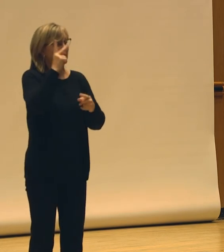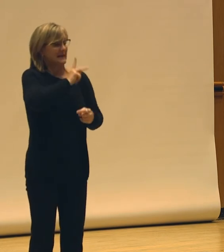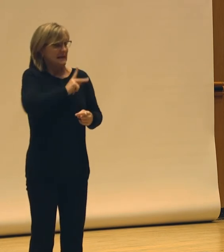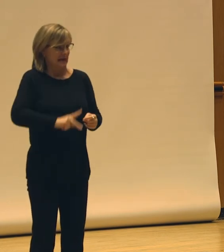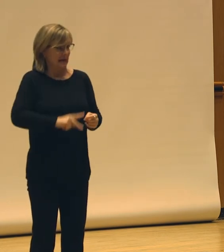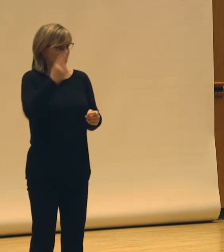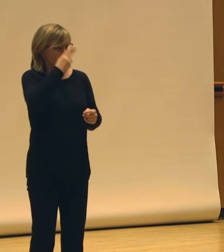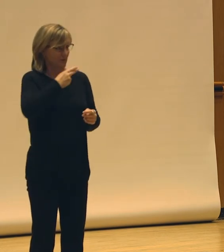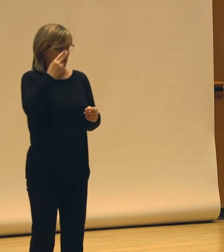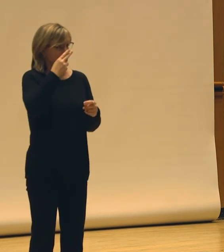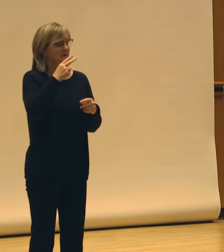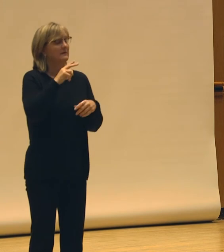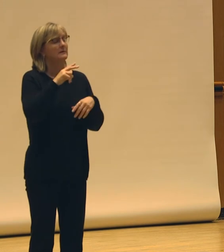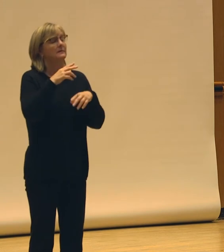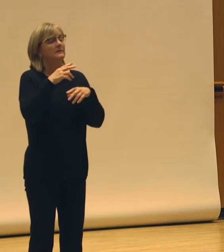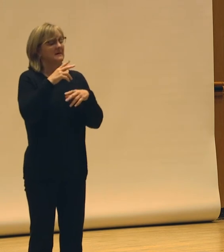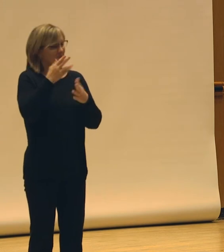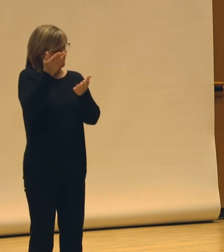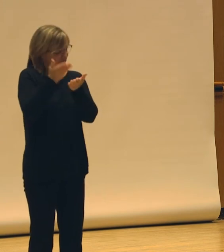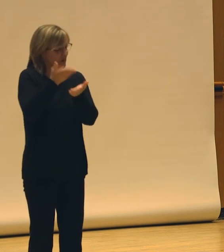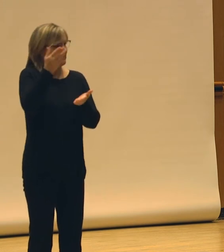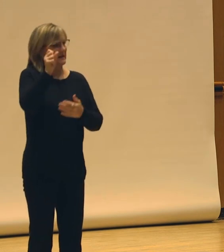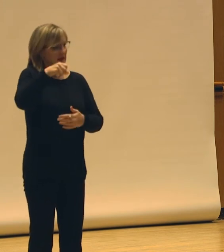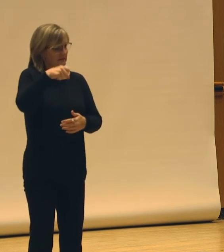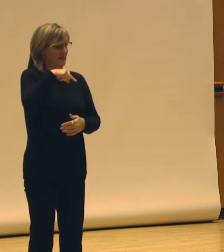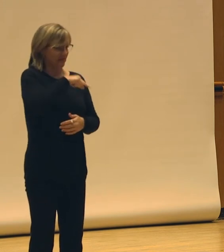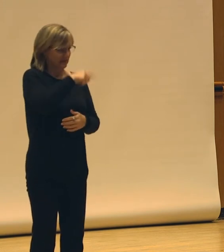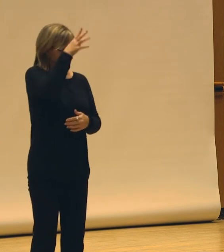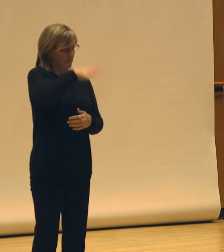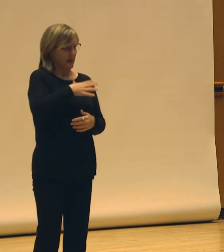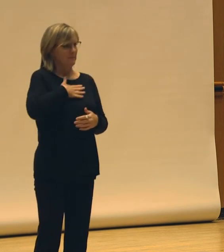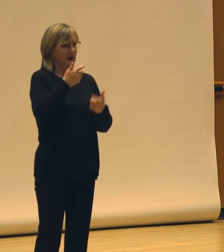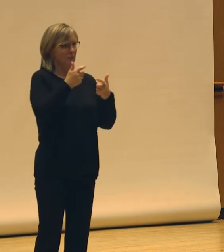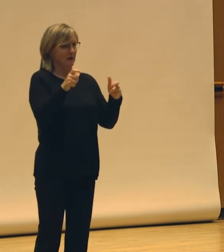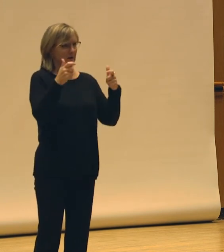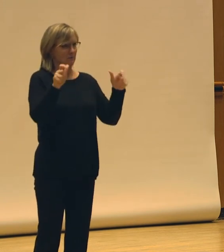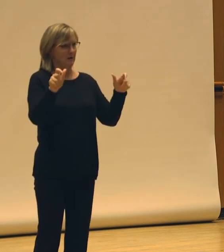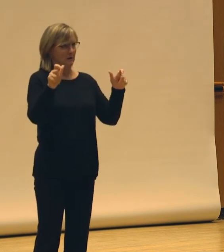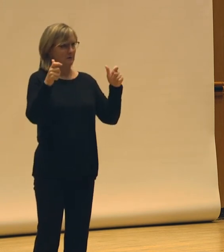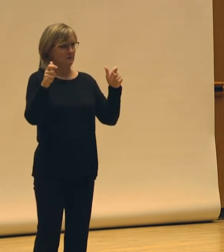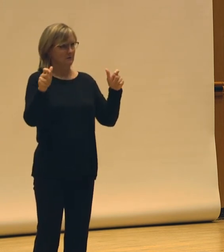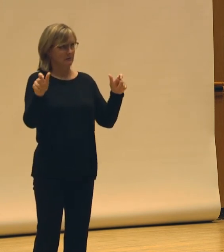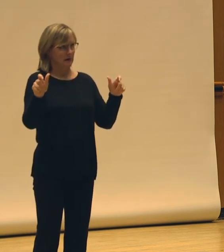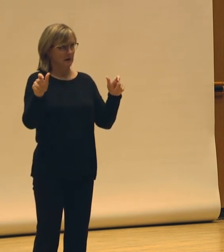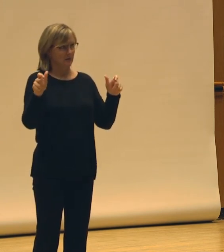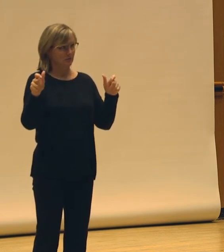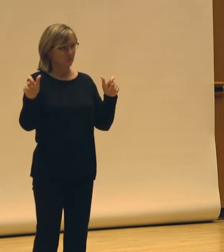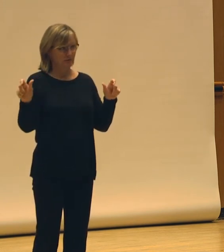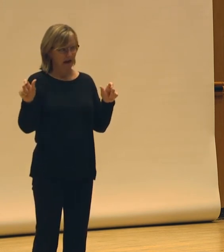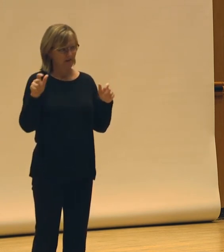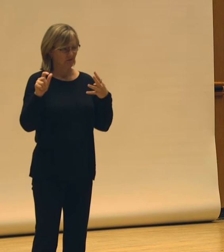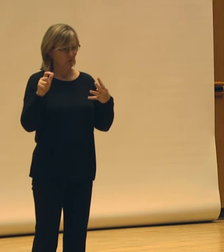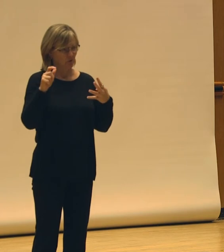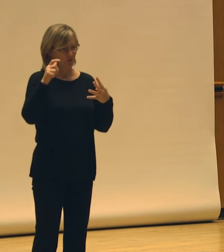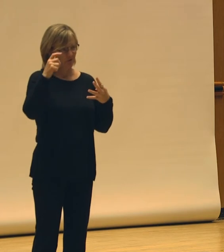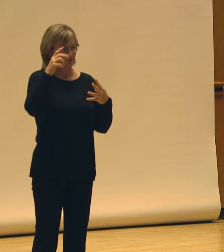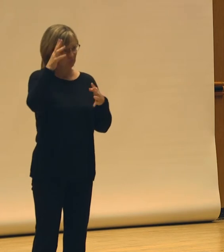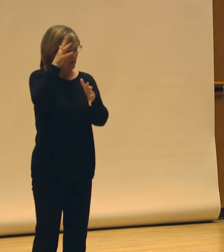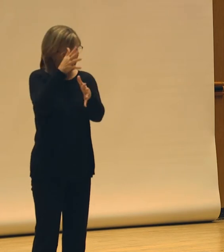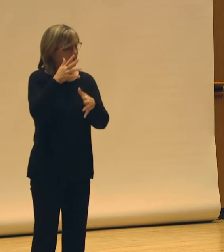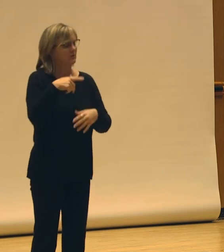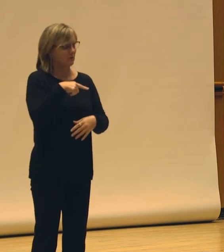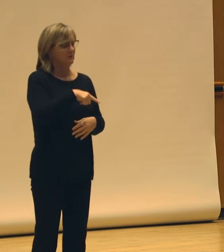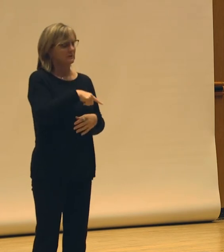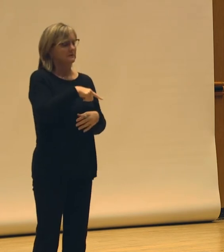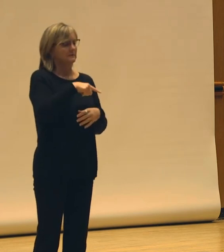This was pre-overthrow. Verifying that this man, my great great great great grandfather I think. Was